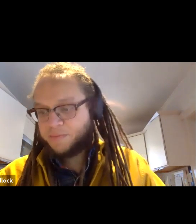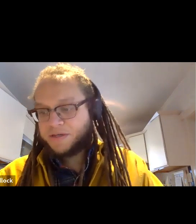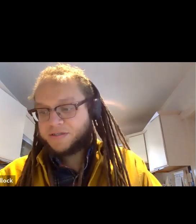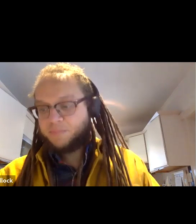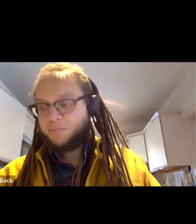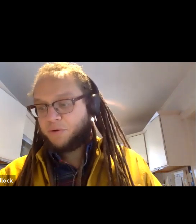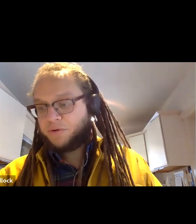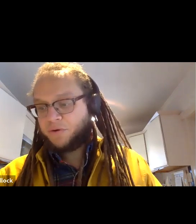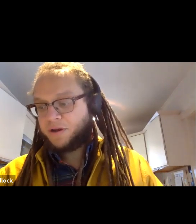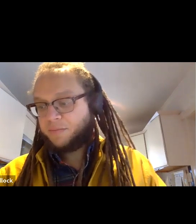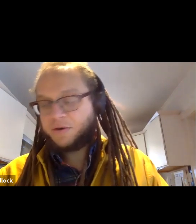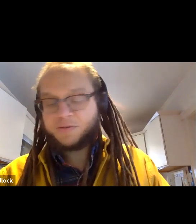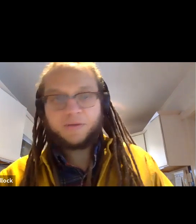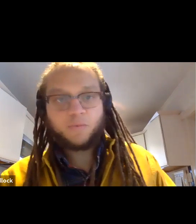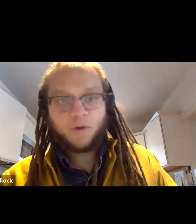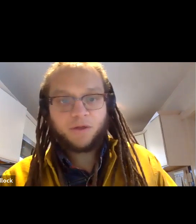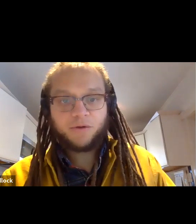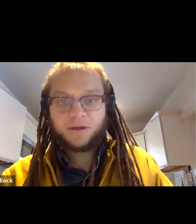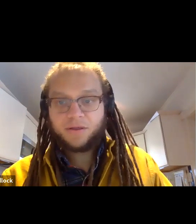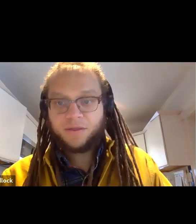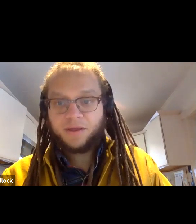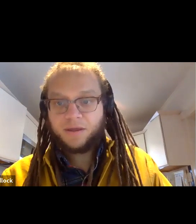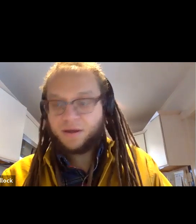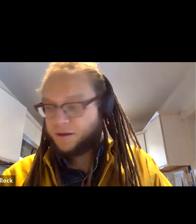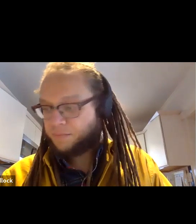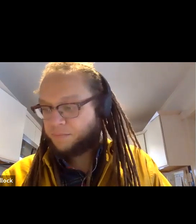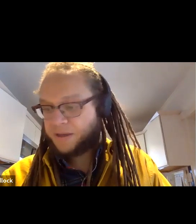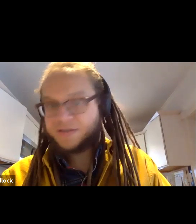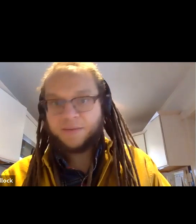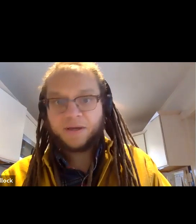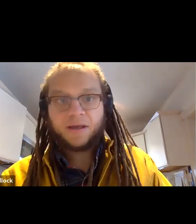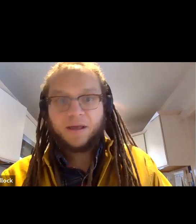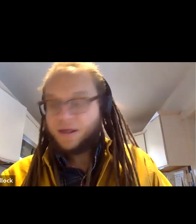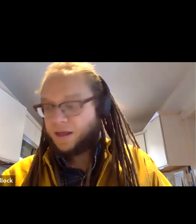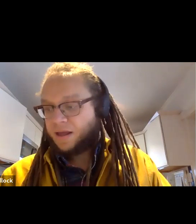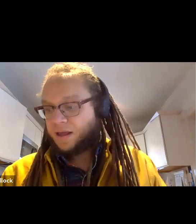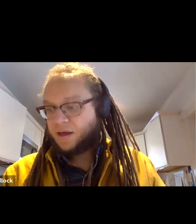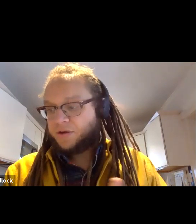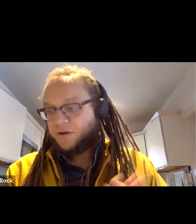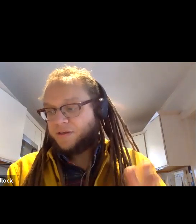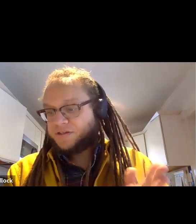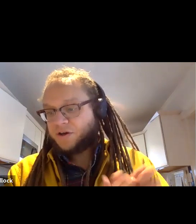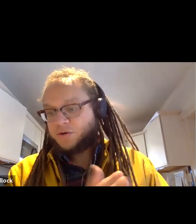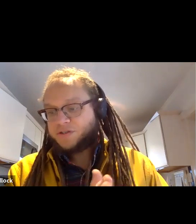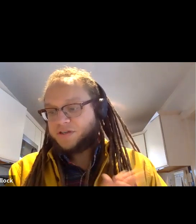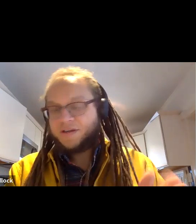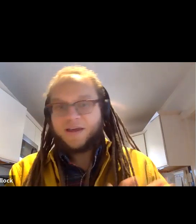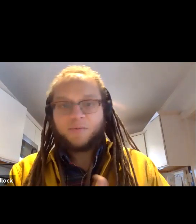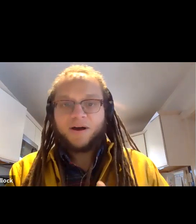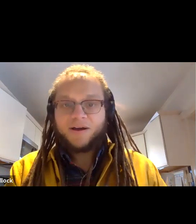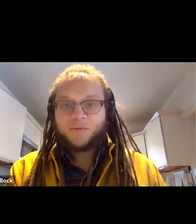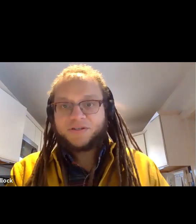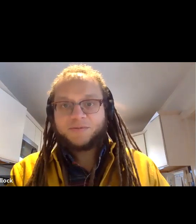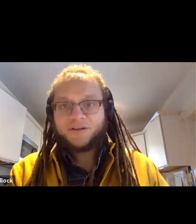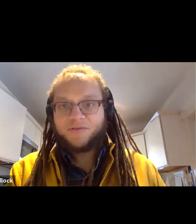normally based in Portland, Oregon, but who's been weathering the pandemic out here on the East Coast in